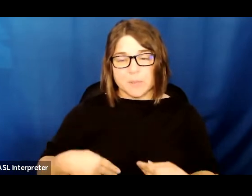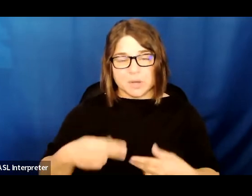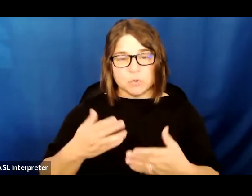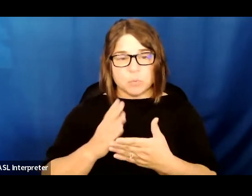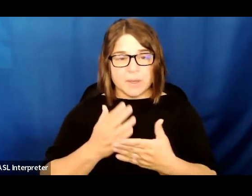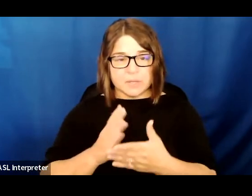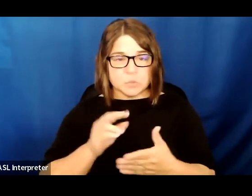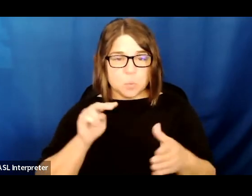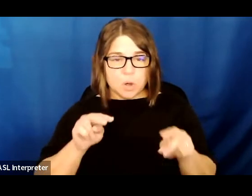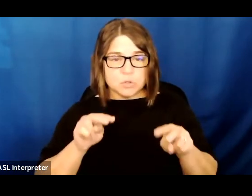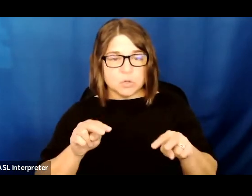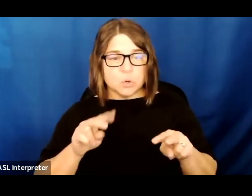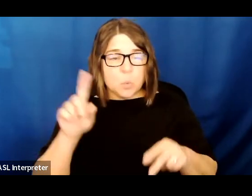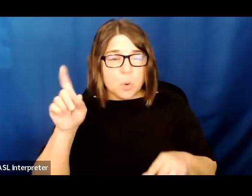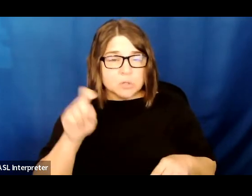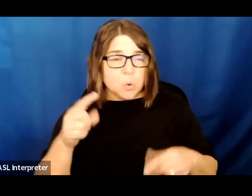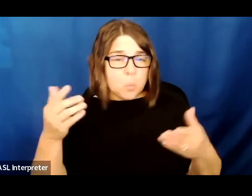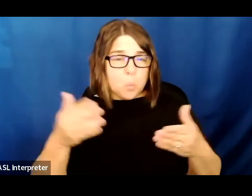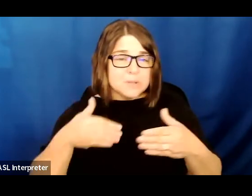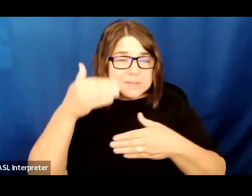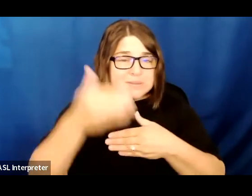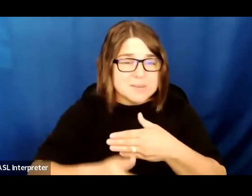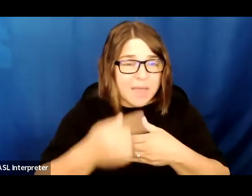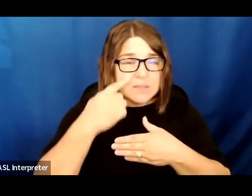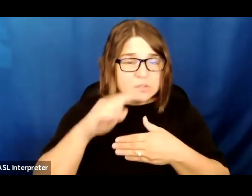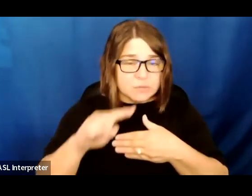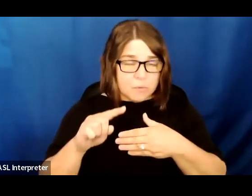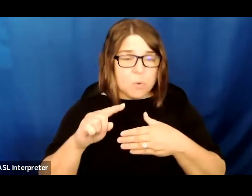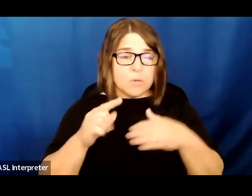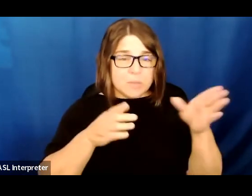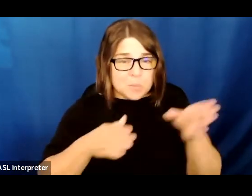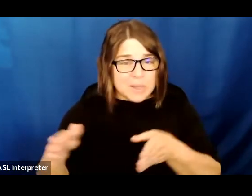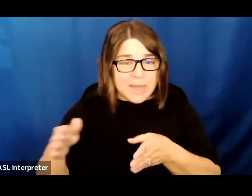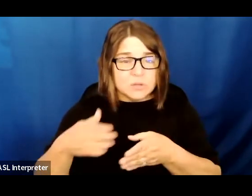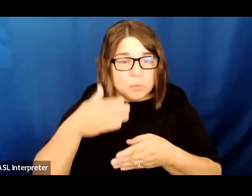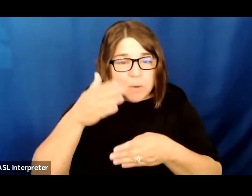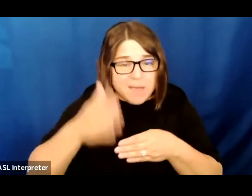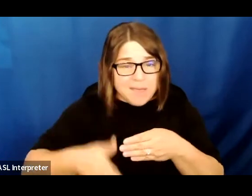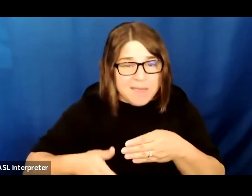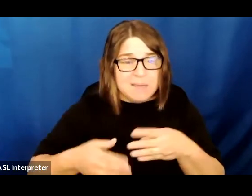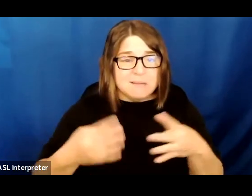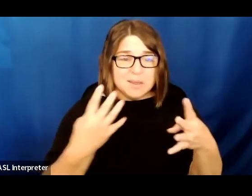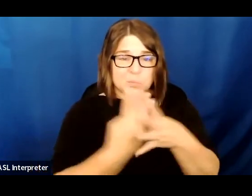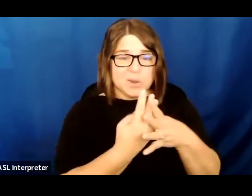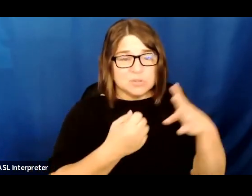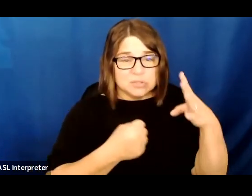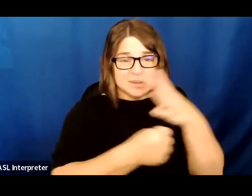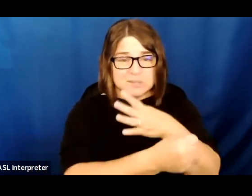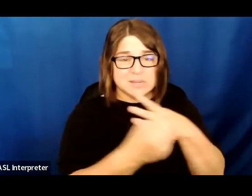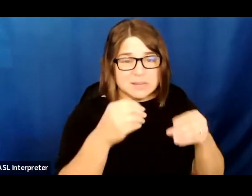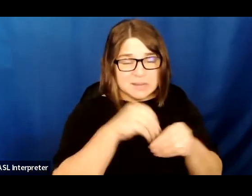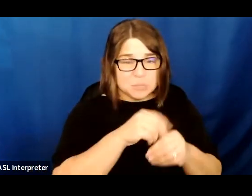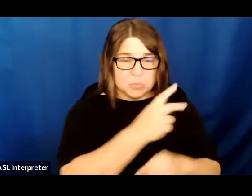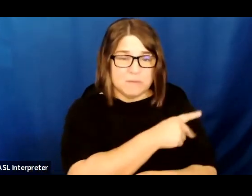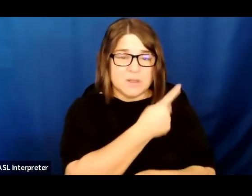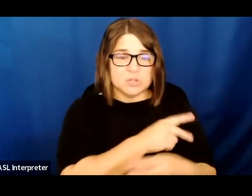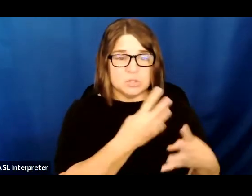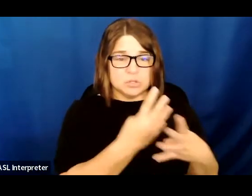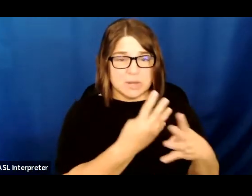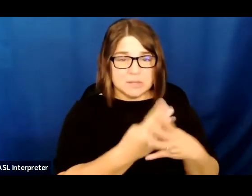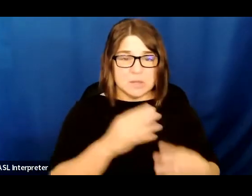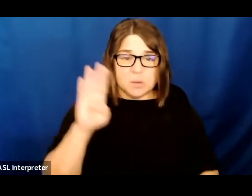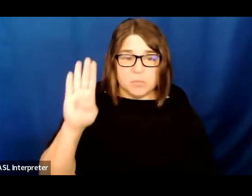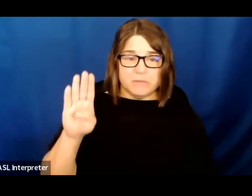question is, what is next for the campaign to end immigration detention in provincial jails, given that BC is only the first